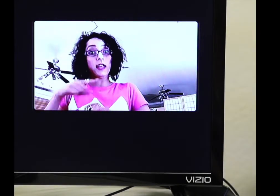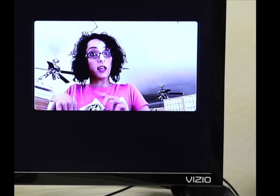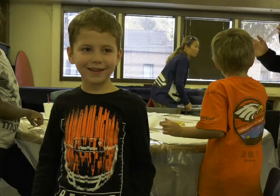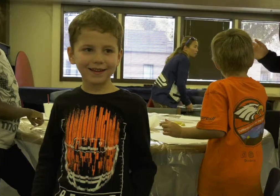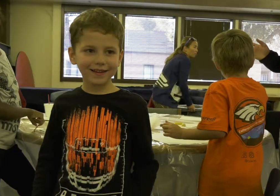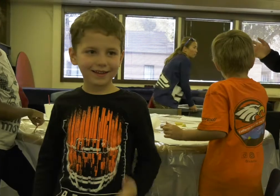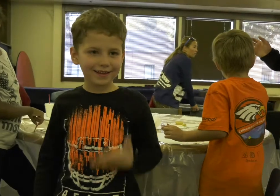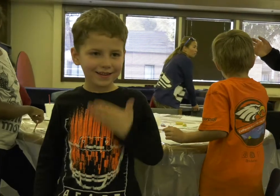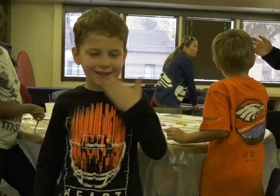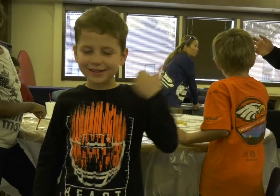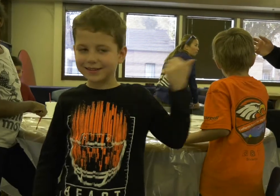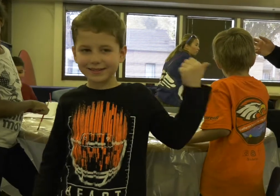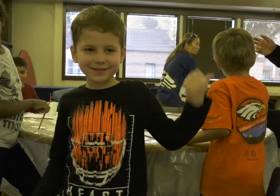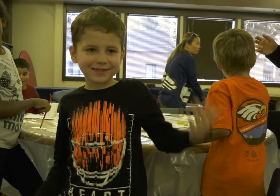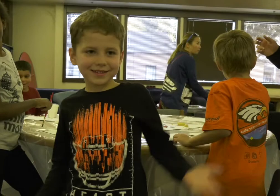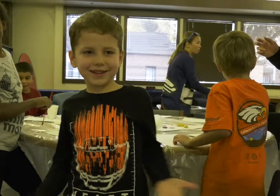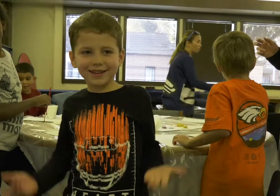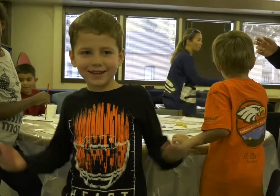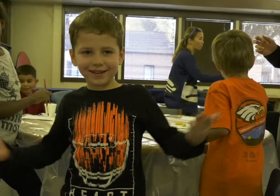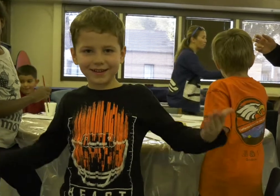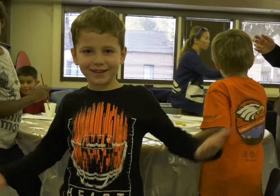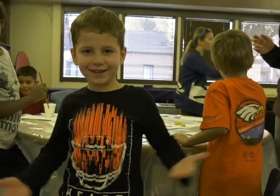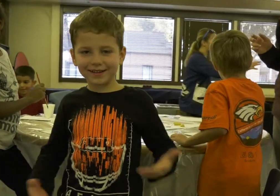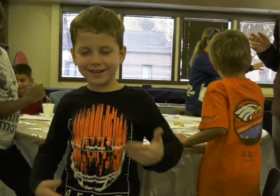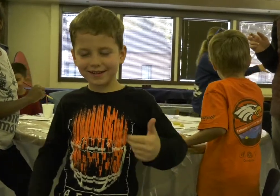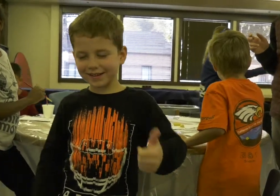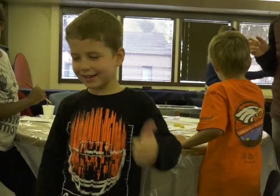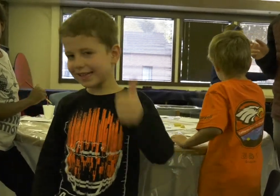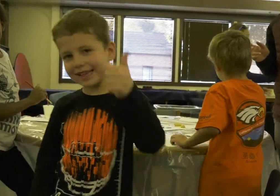her when I can. CSD is the best.